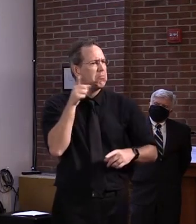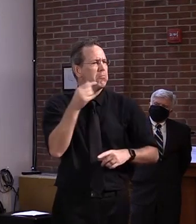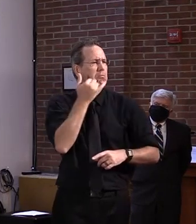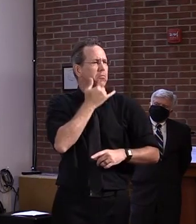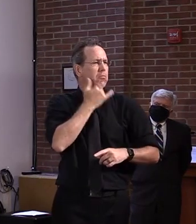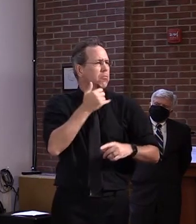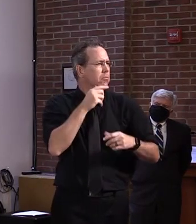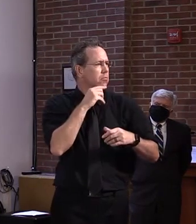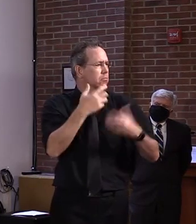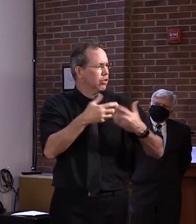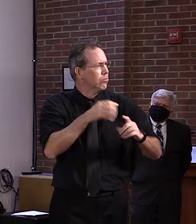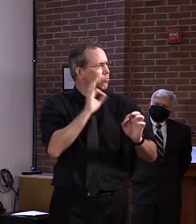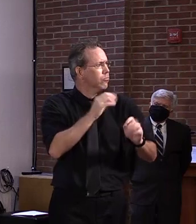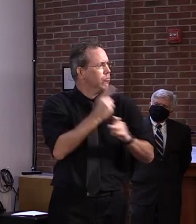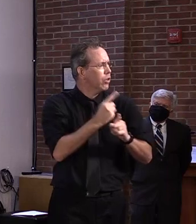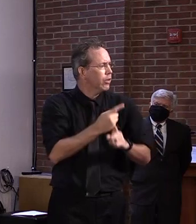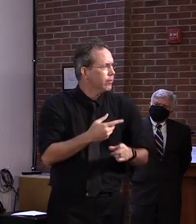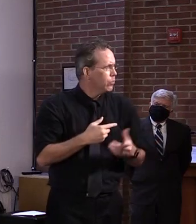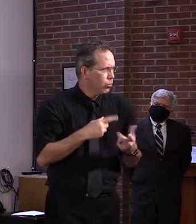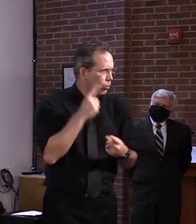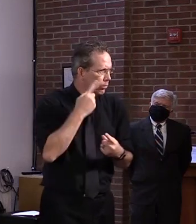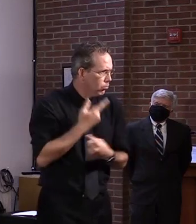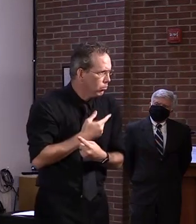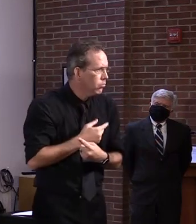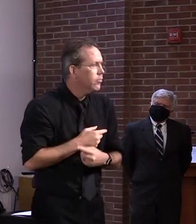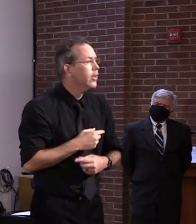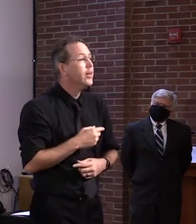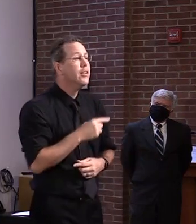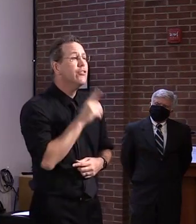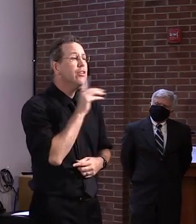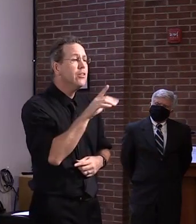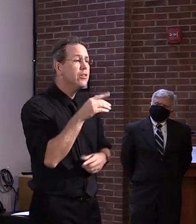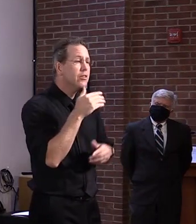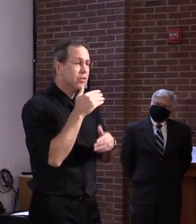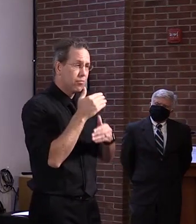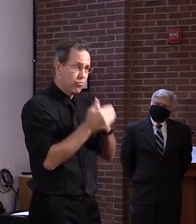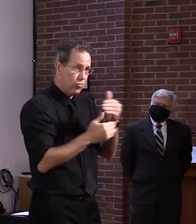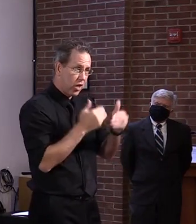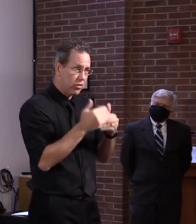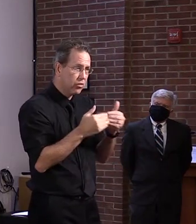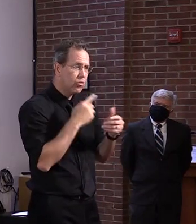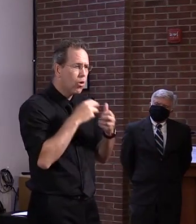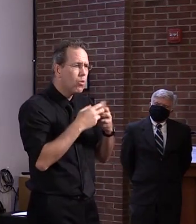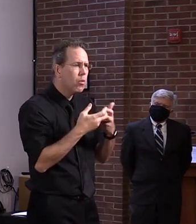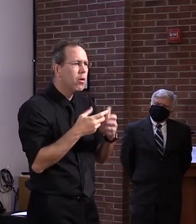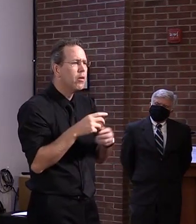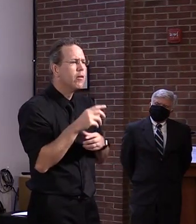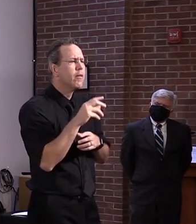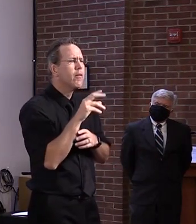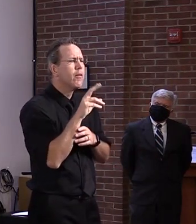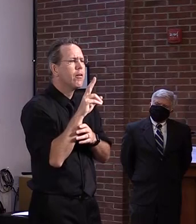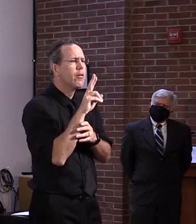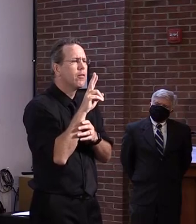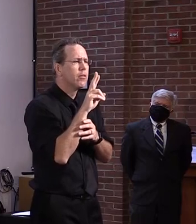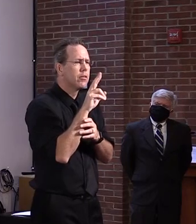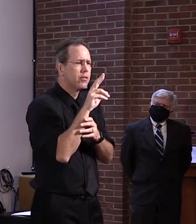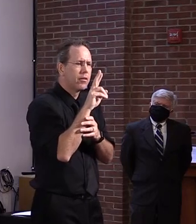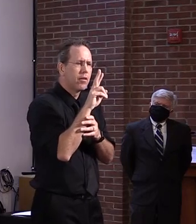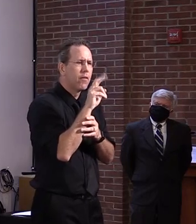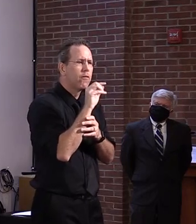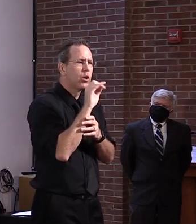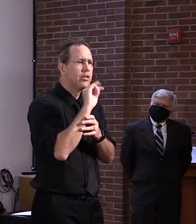month of August. Um, the reason I, uh, said that their comment was inappropriate was because,